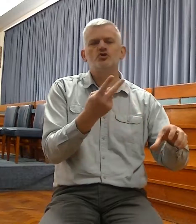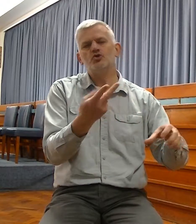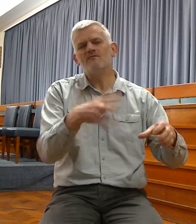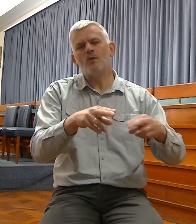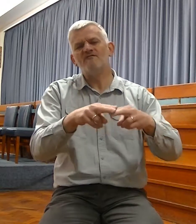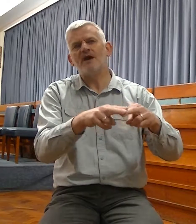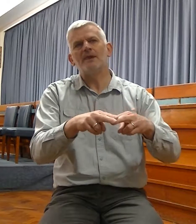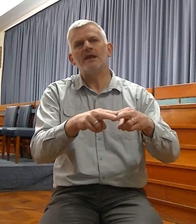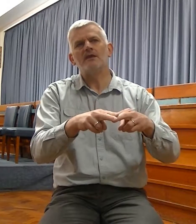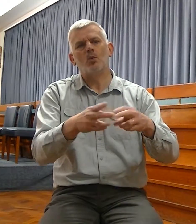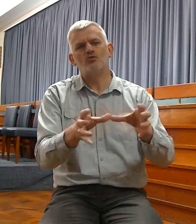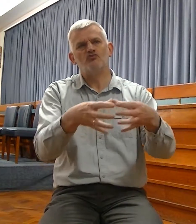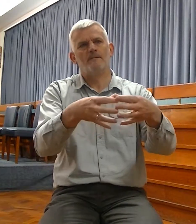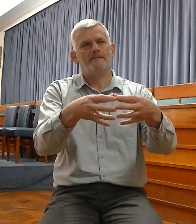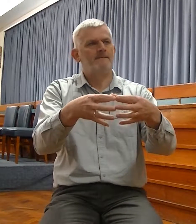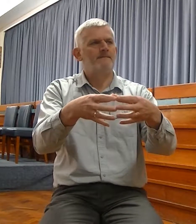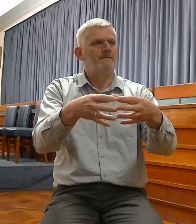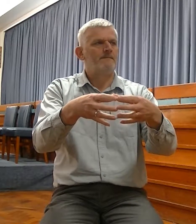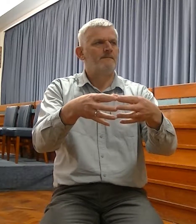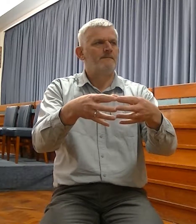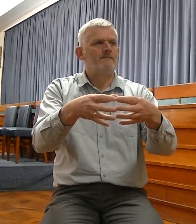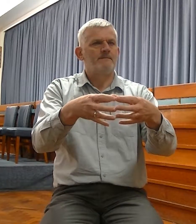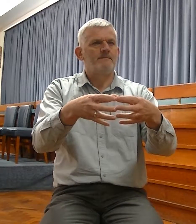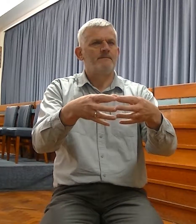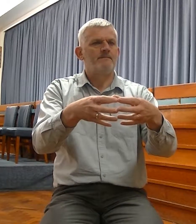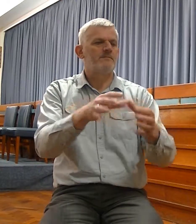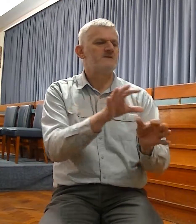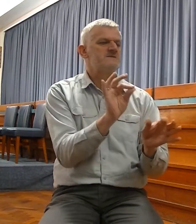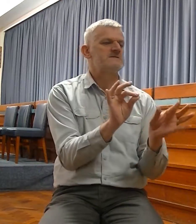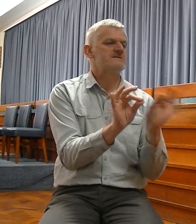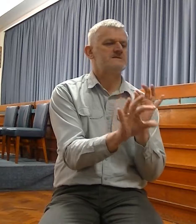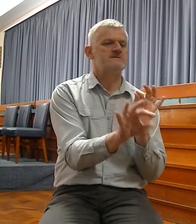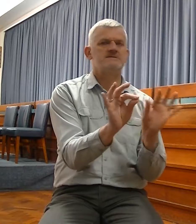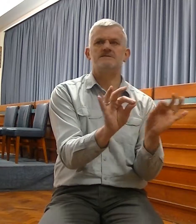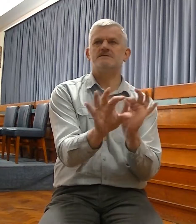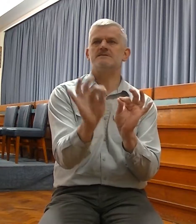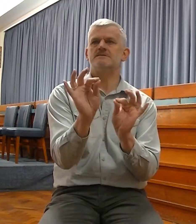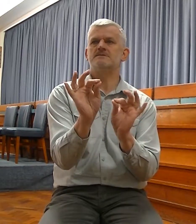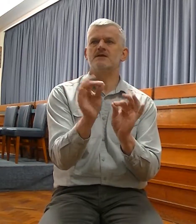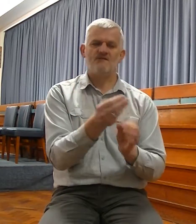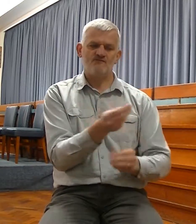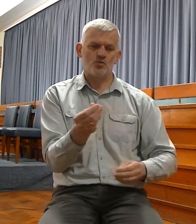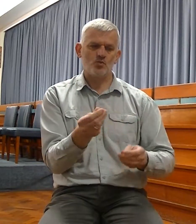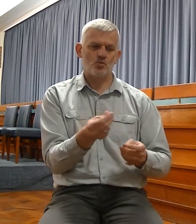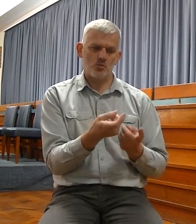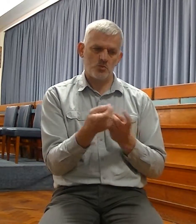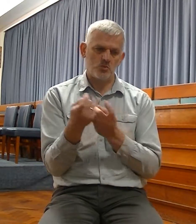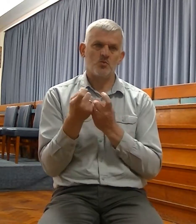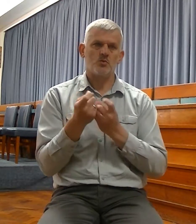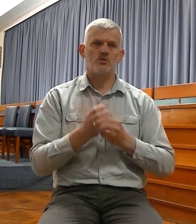describes a clan, as well as a family, or even a district. And that is clearly the sense, because it's to